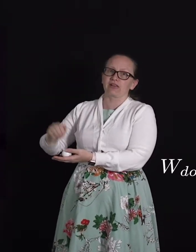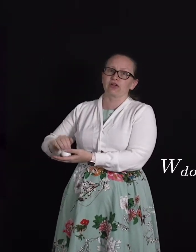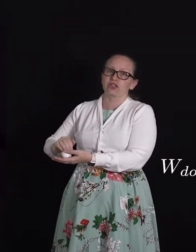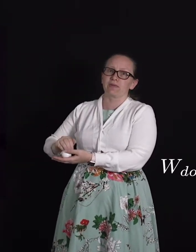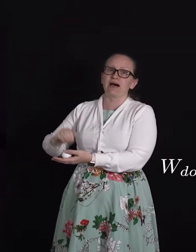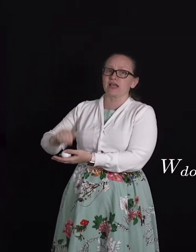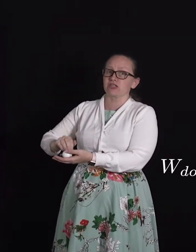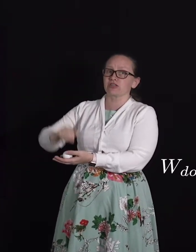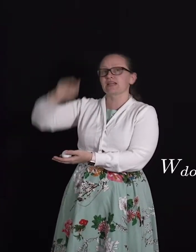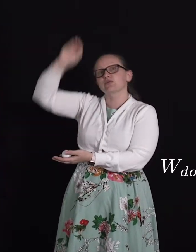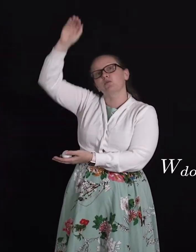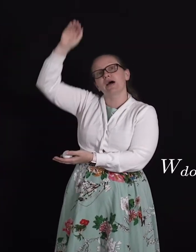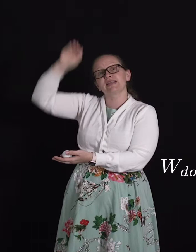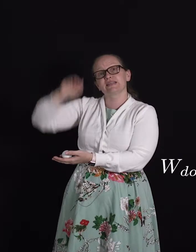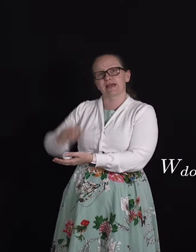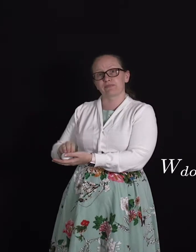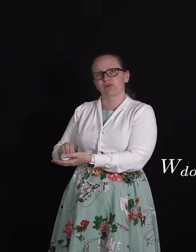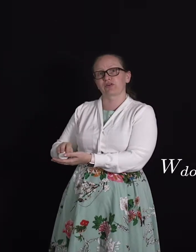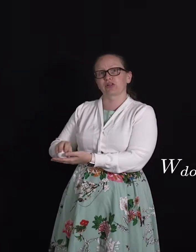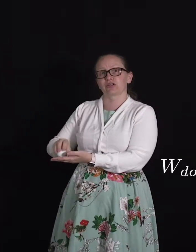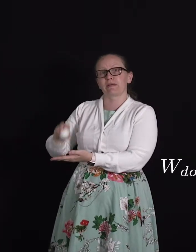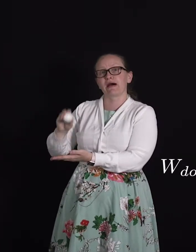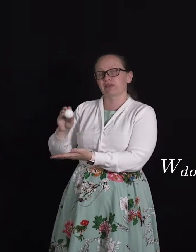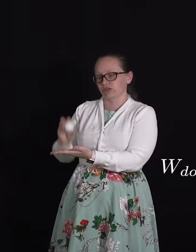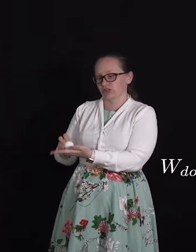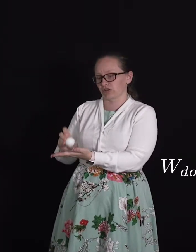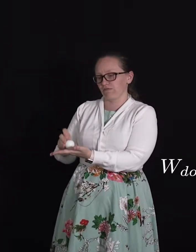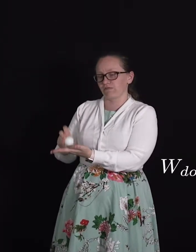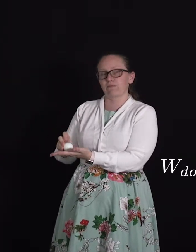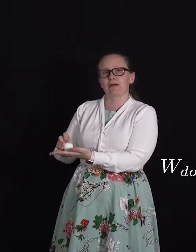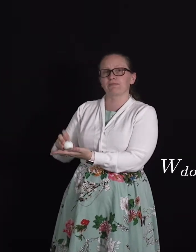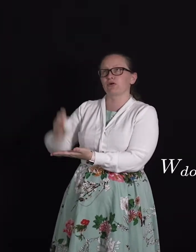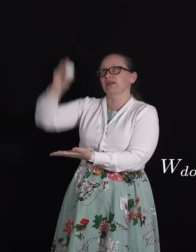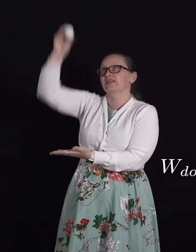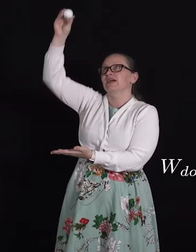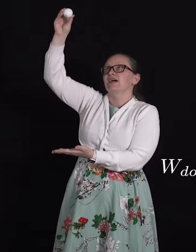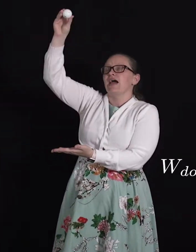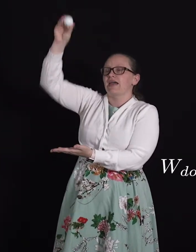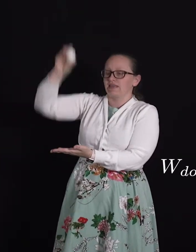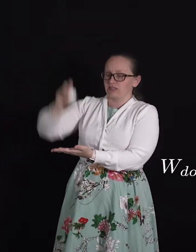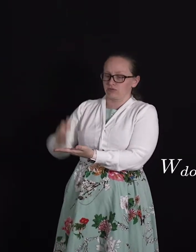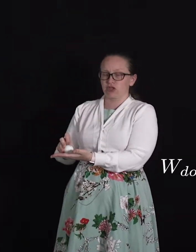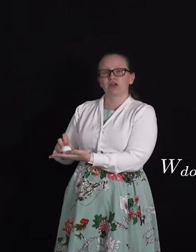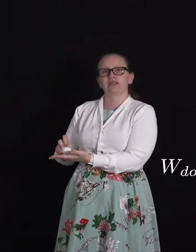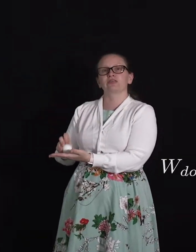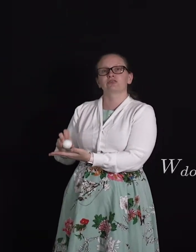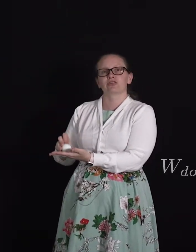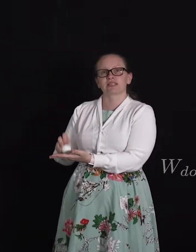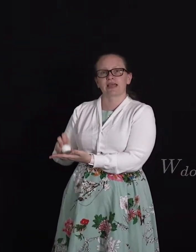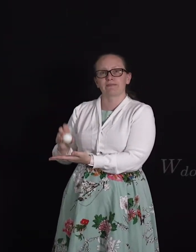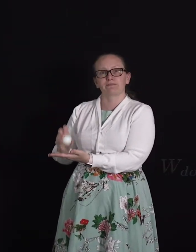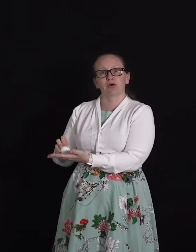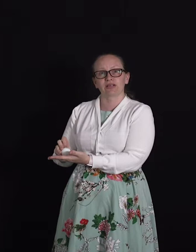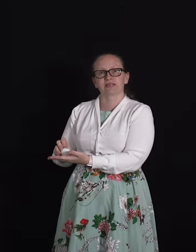closed path. So that's one example of a closed path because it's going from one point and then it's returning to the same point.